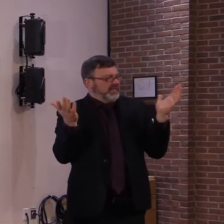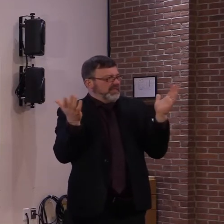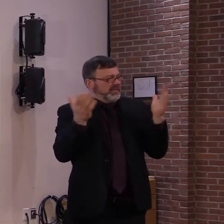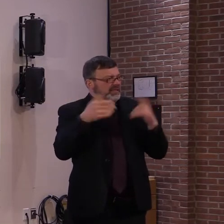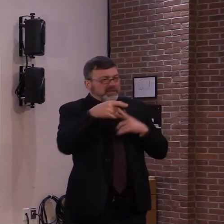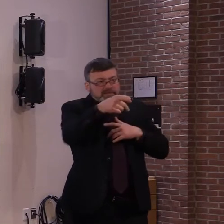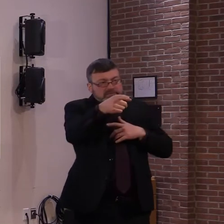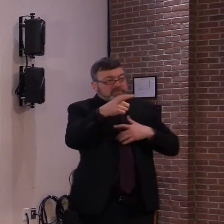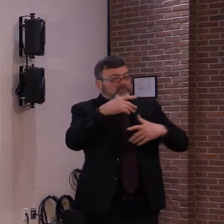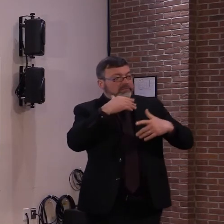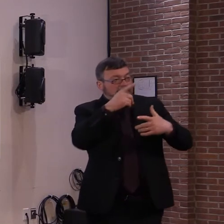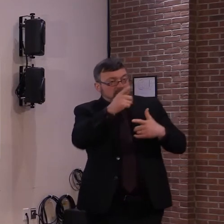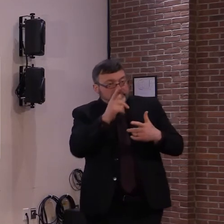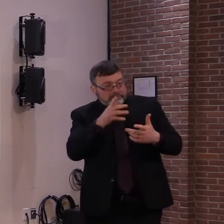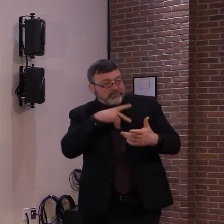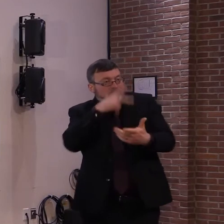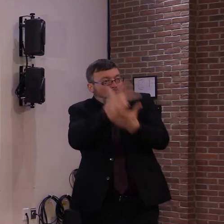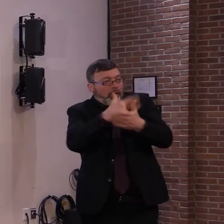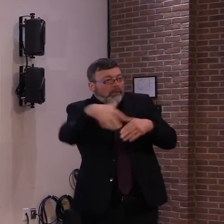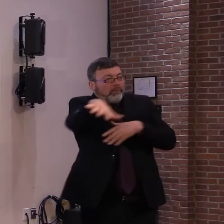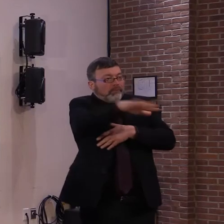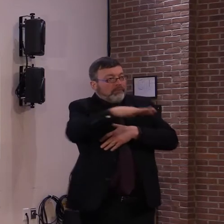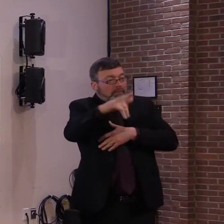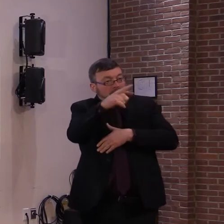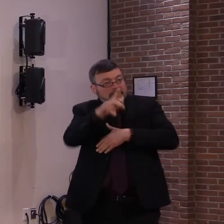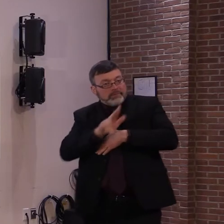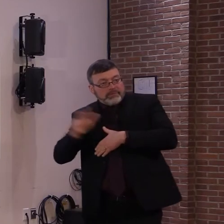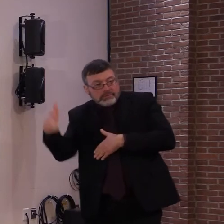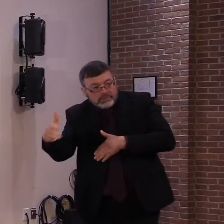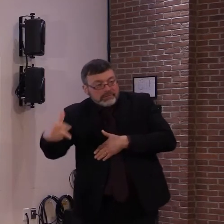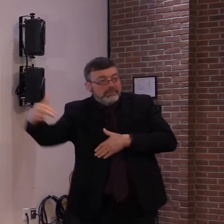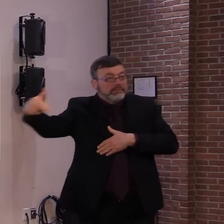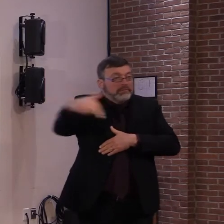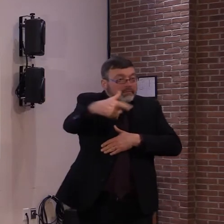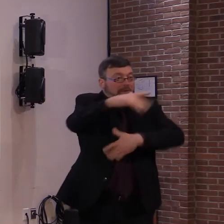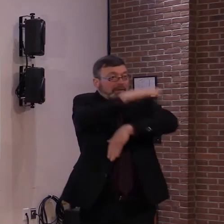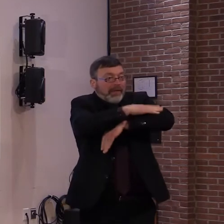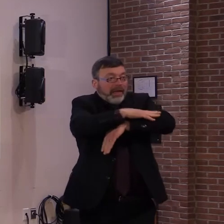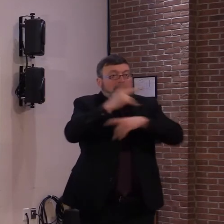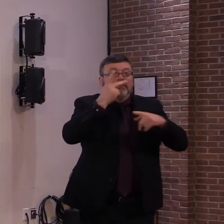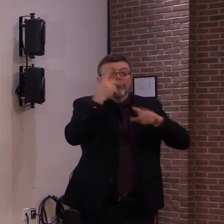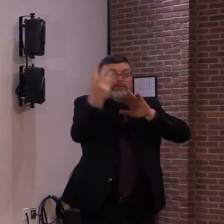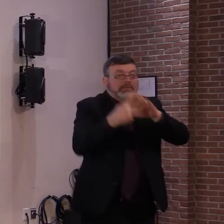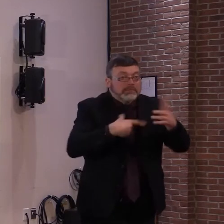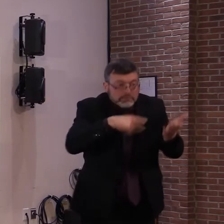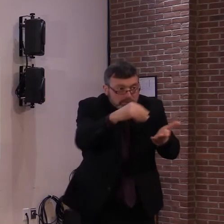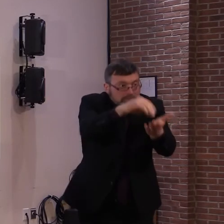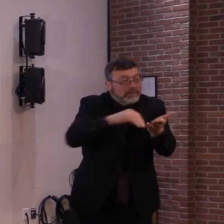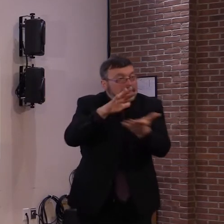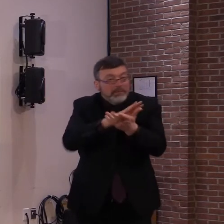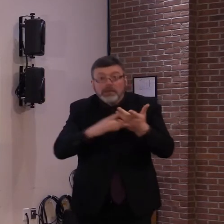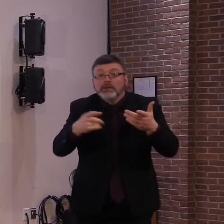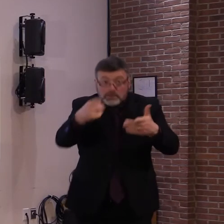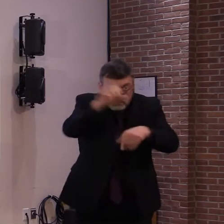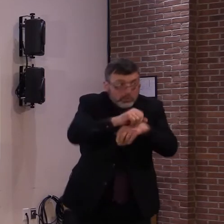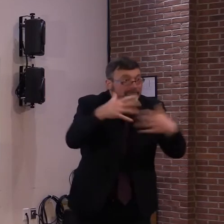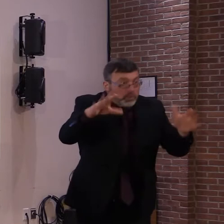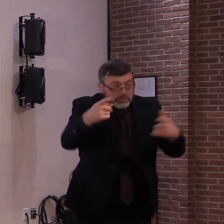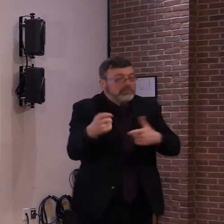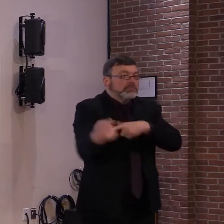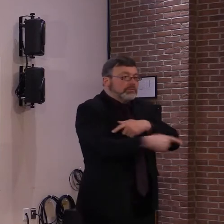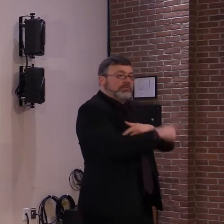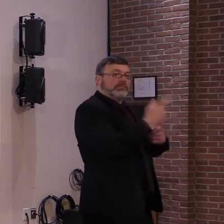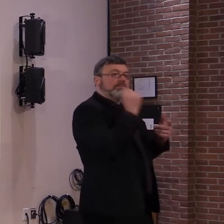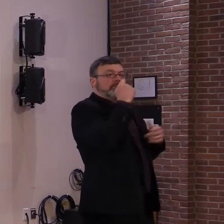Um, and then you'll have somebody that administers your shot. And then you'll have somebody that, uh, visually, um,